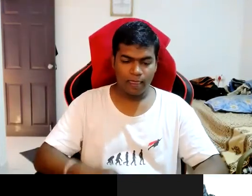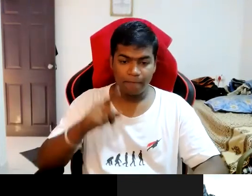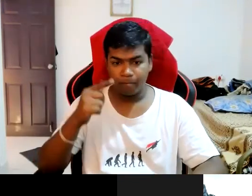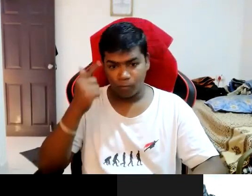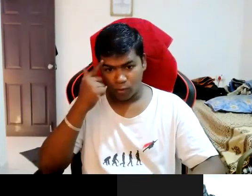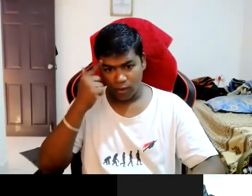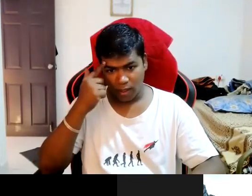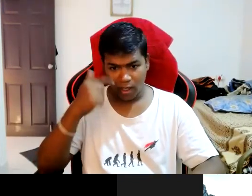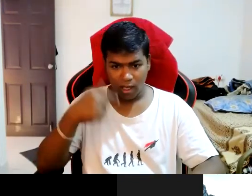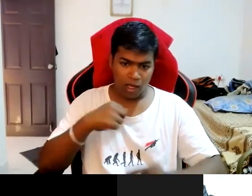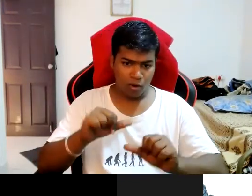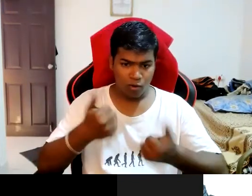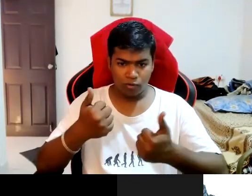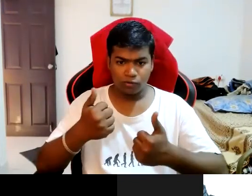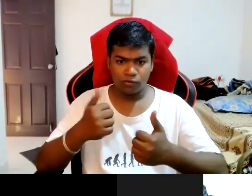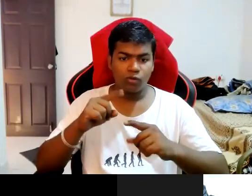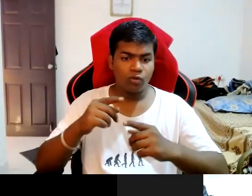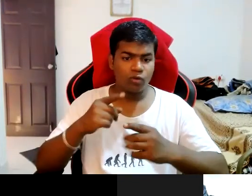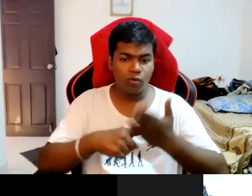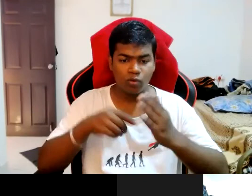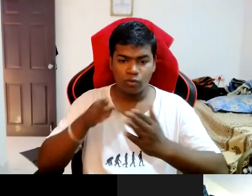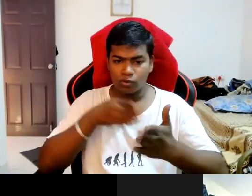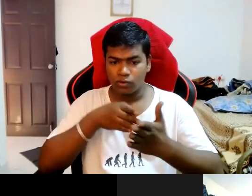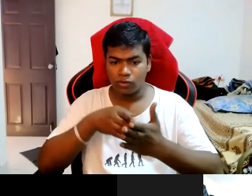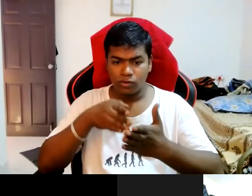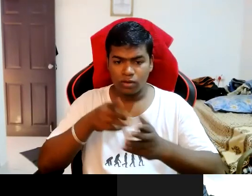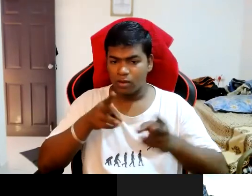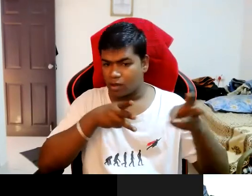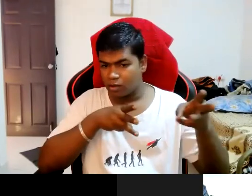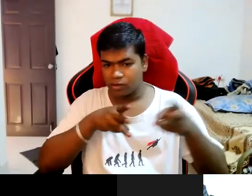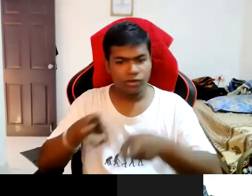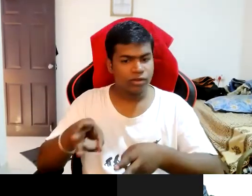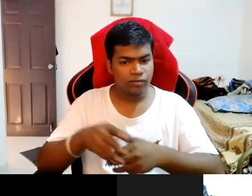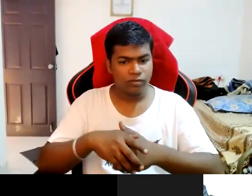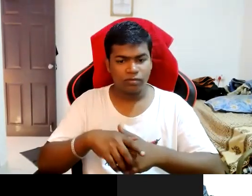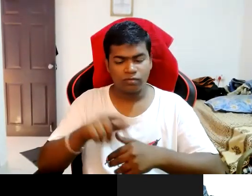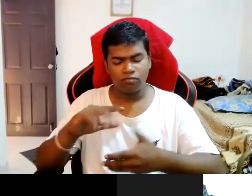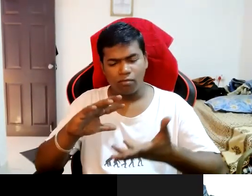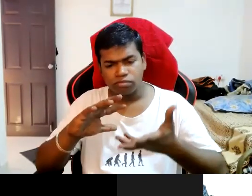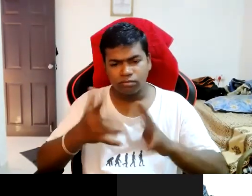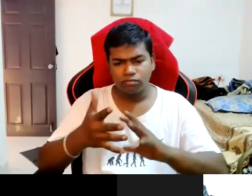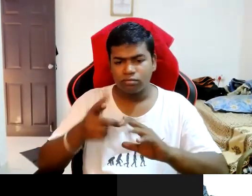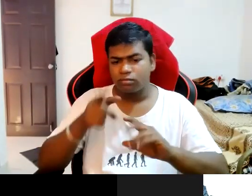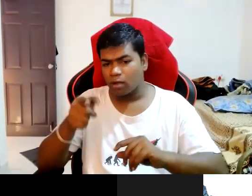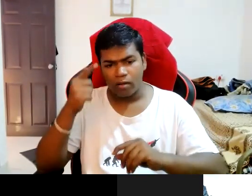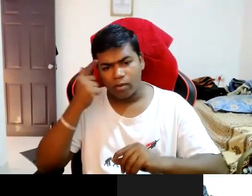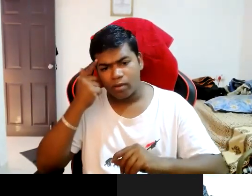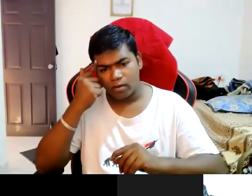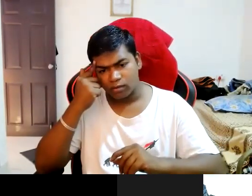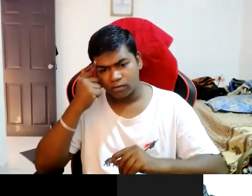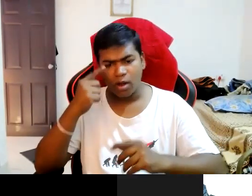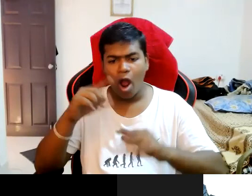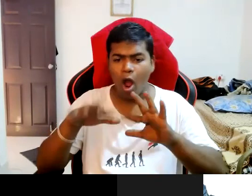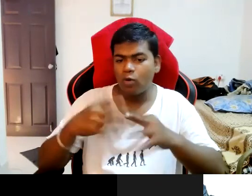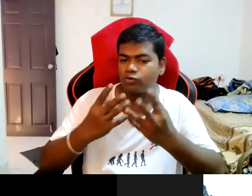can do and what are the challenges will come in that journey automatically you will start thinking how to solve